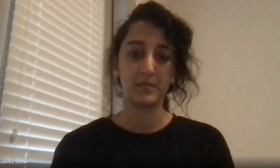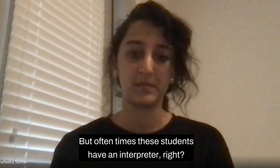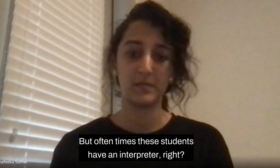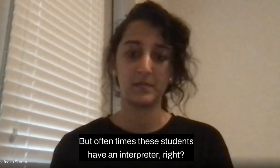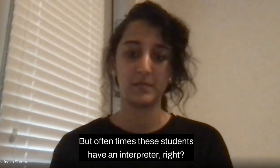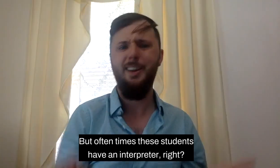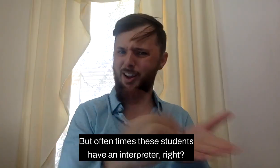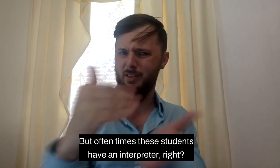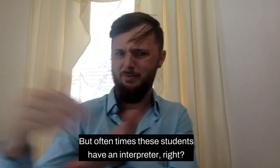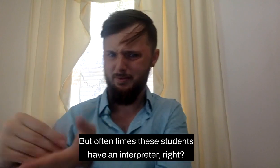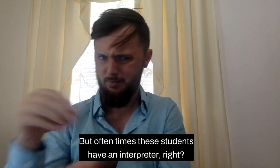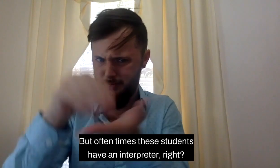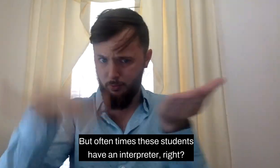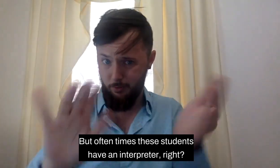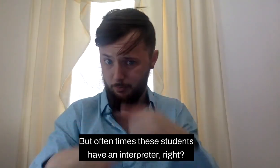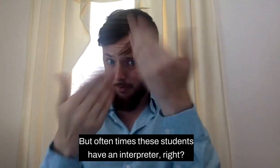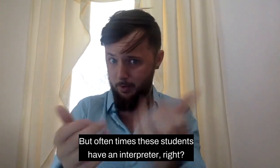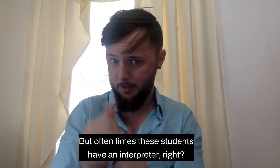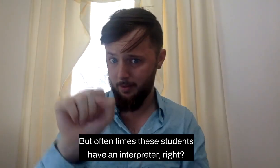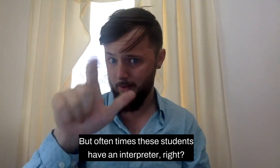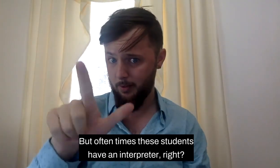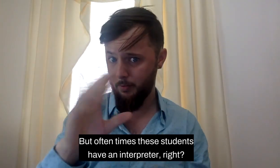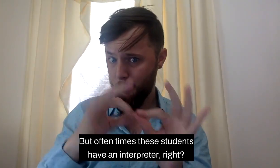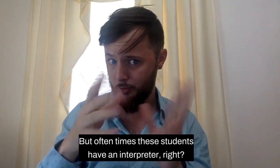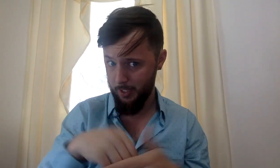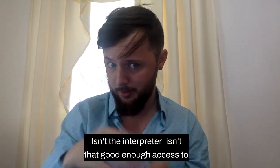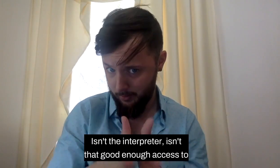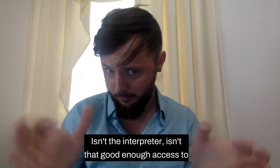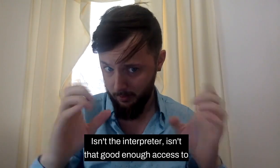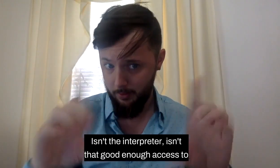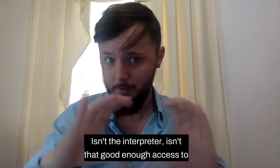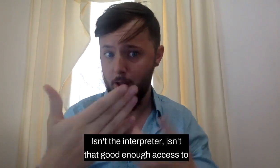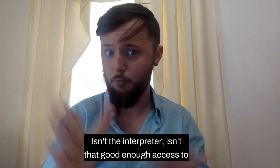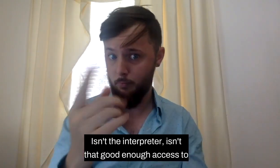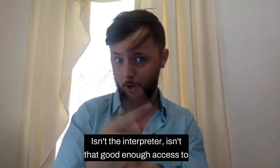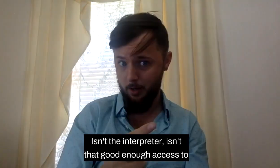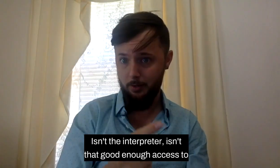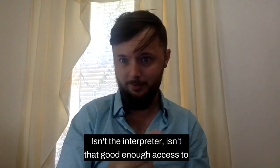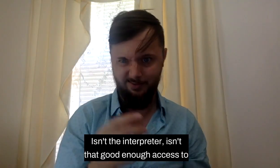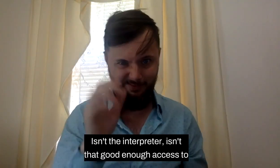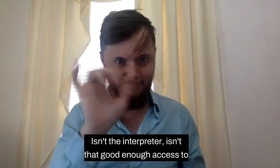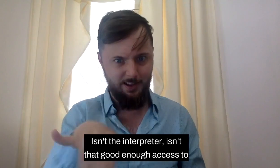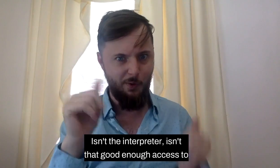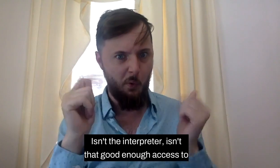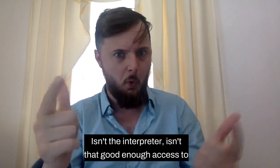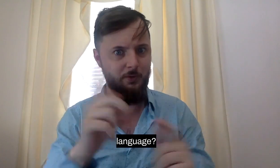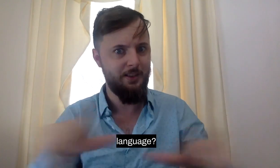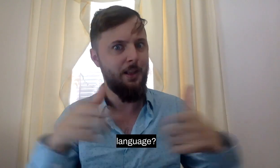But oftentimes these students have an interpreter, right? Isn't the interpreter, isn't that good enough access to language?